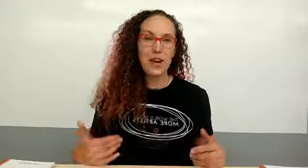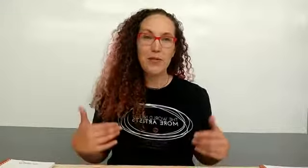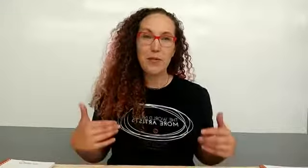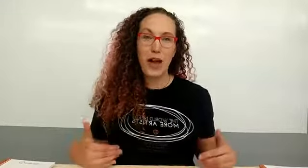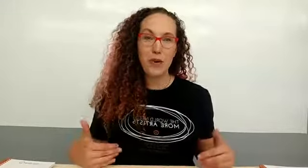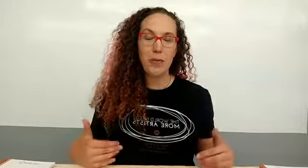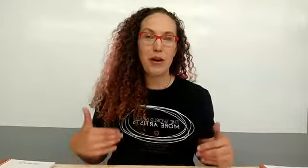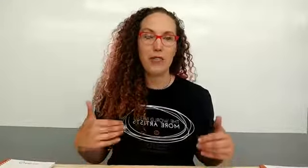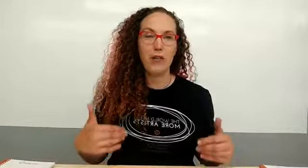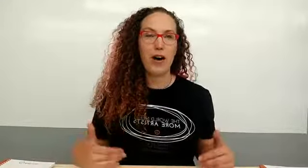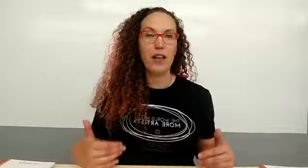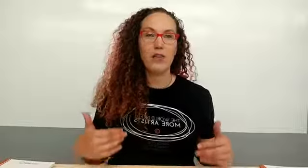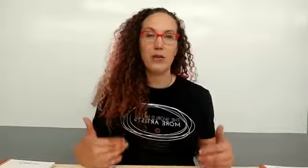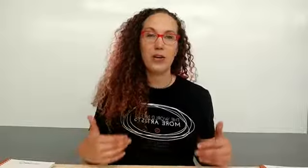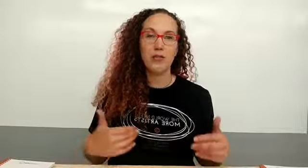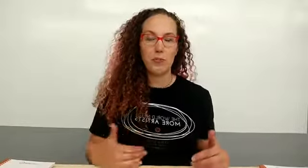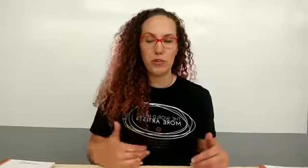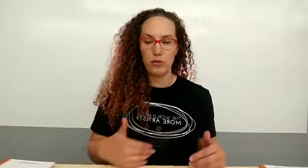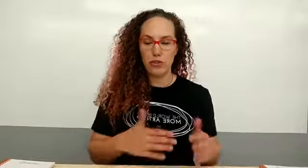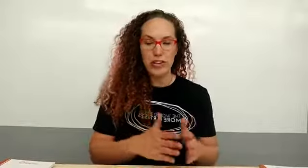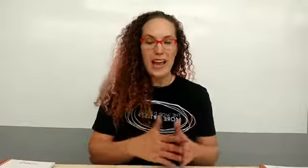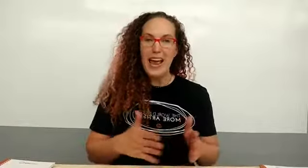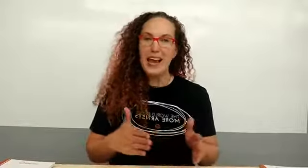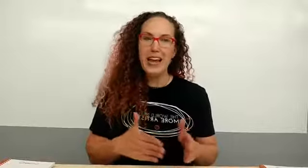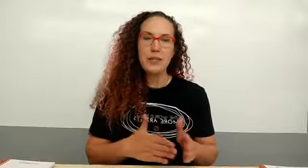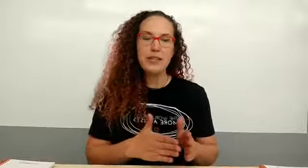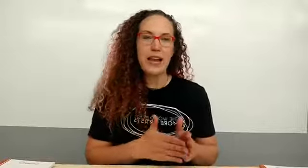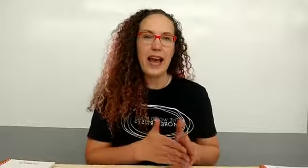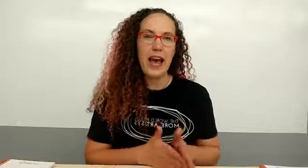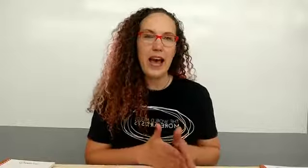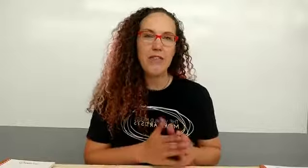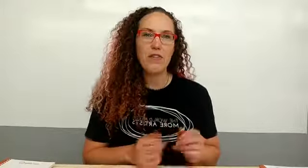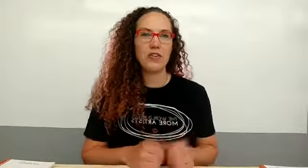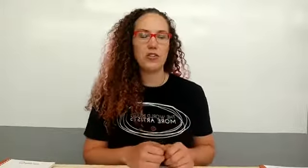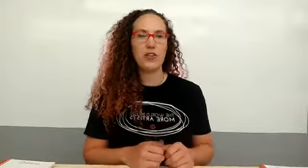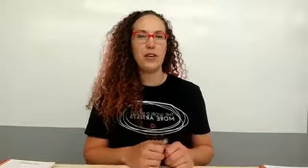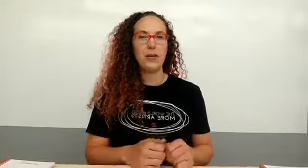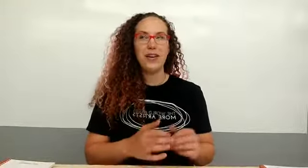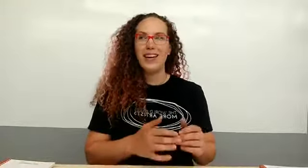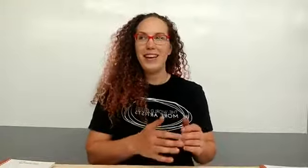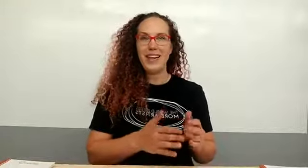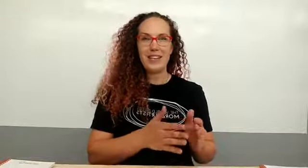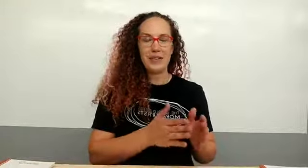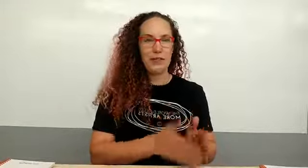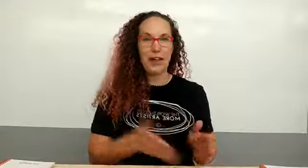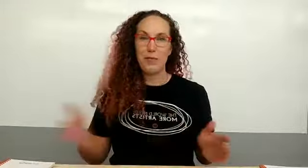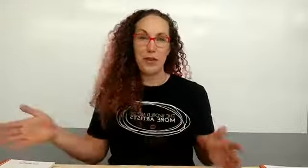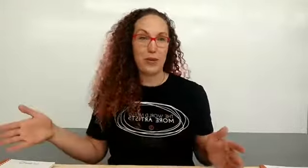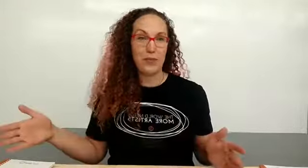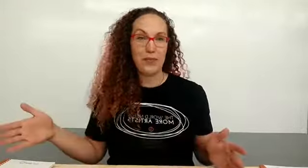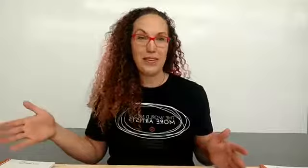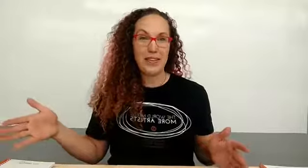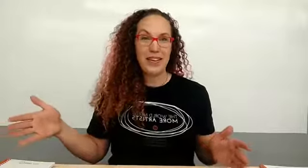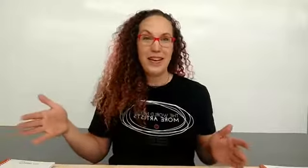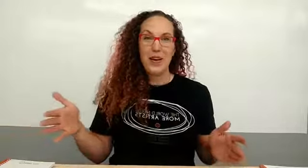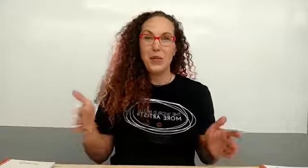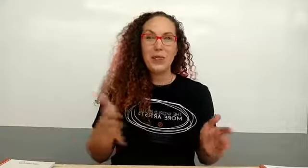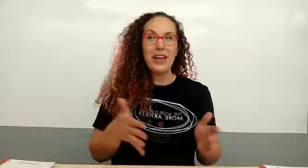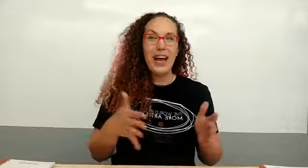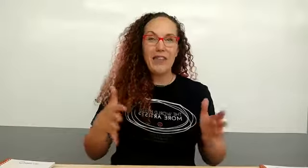have a counterpart for all of our wonderful preschoolers and I would say half of our studio is five and below we have